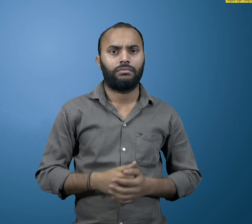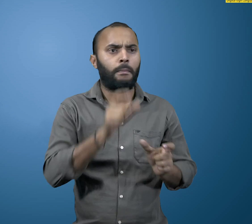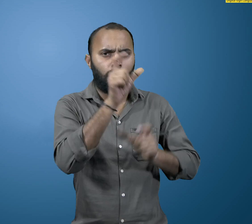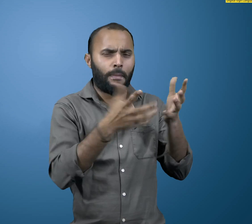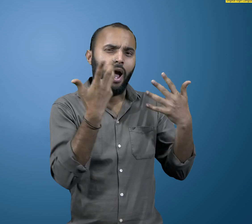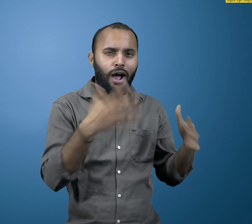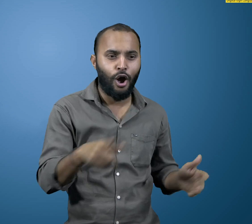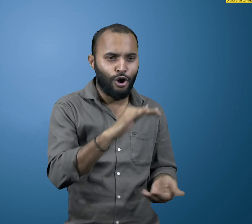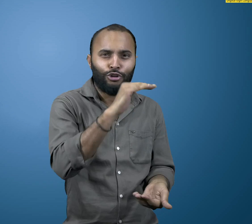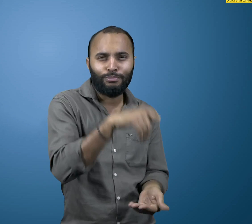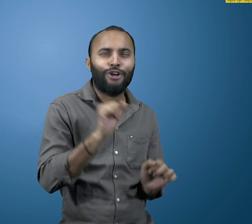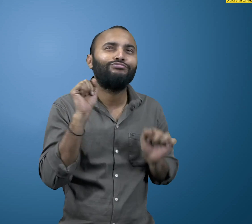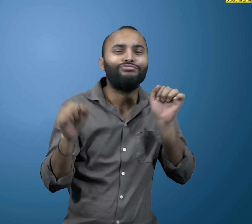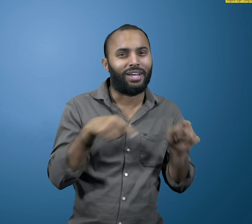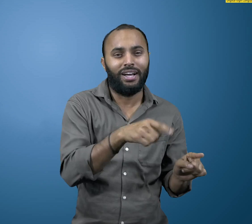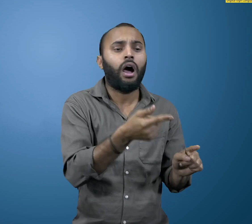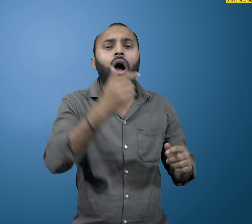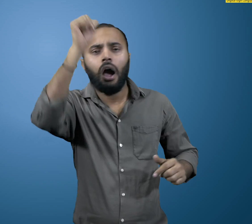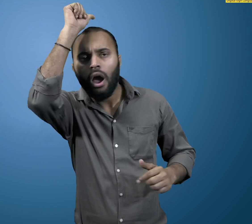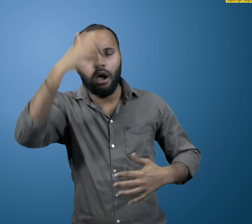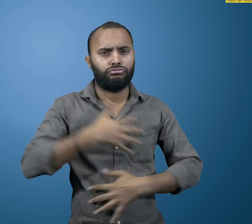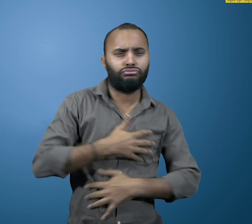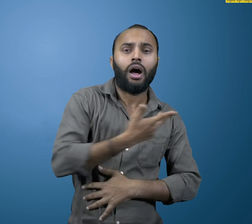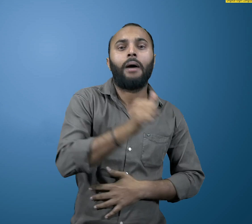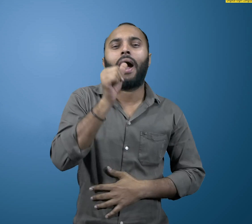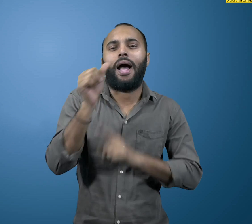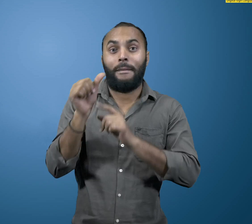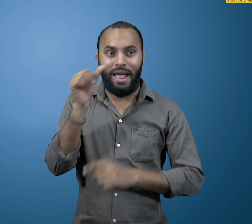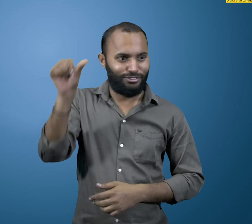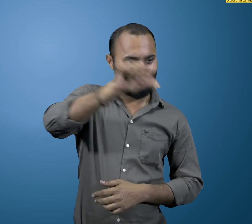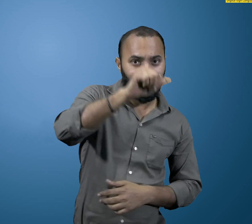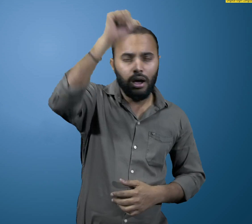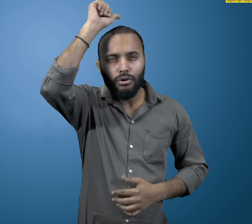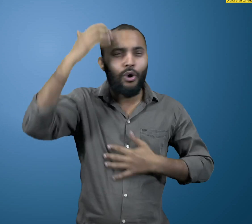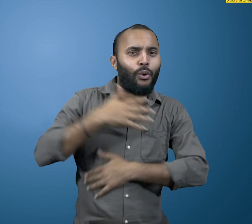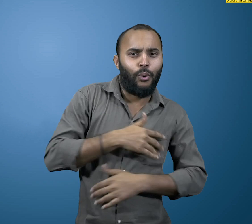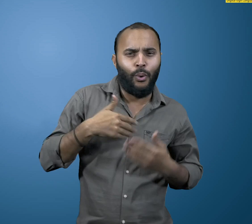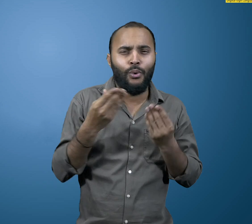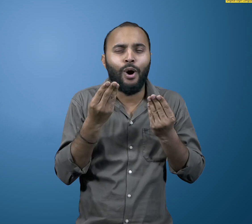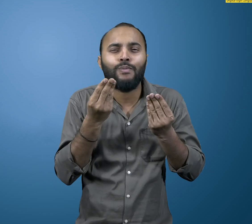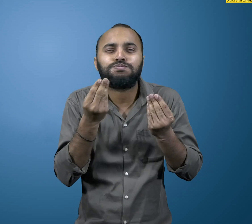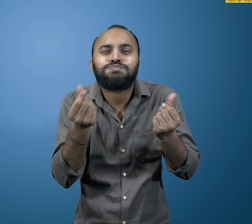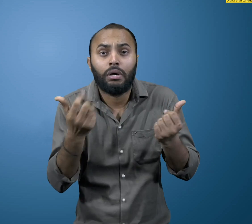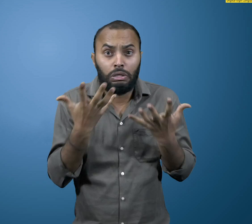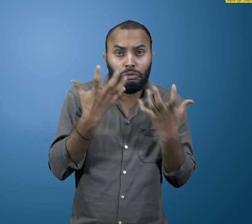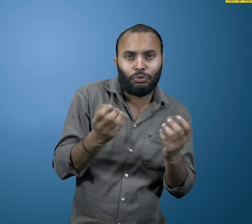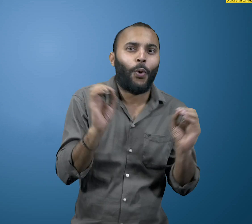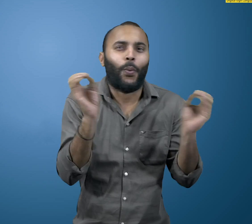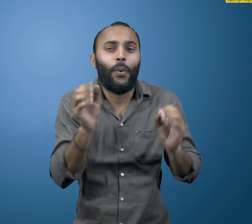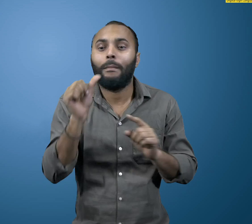First is water. We mostly use in our day-to-day lives. For bathing, to dissolve impurities or